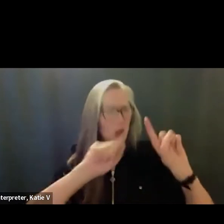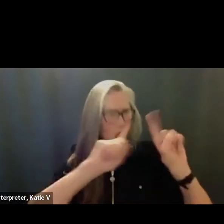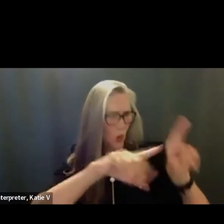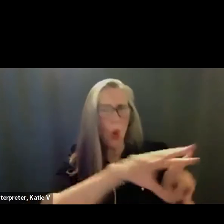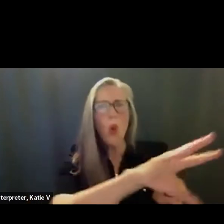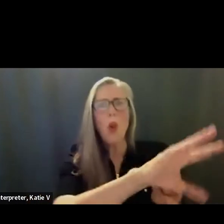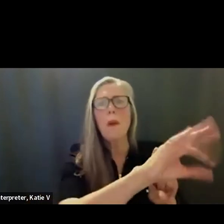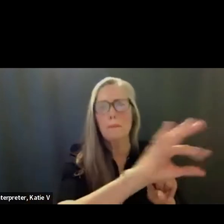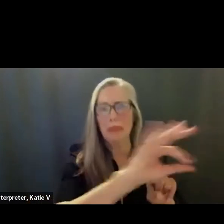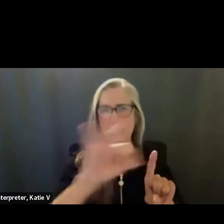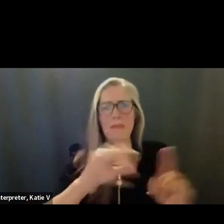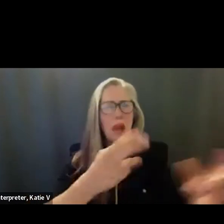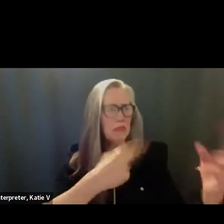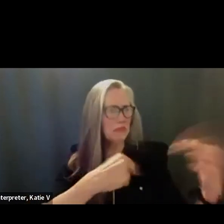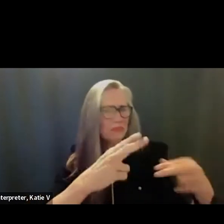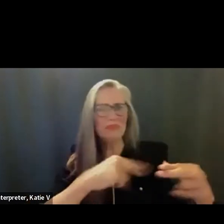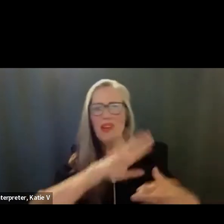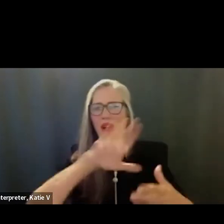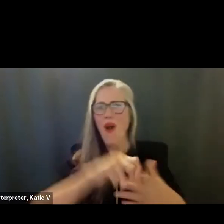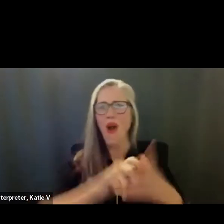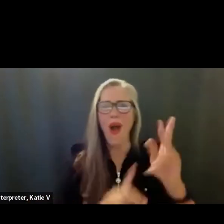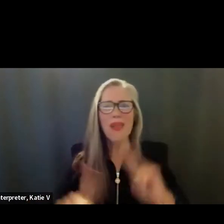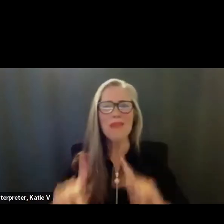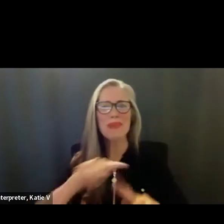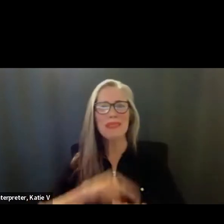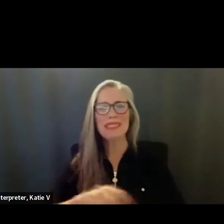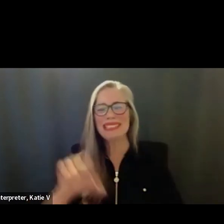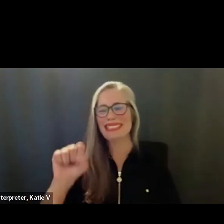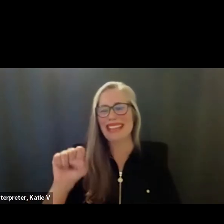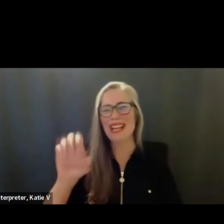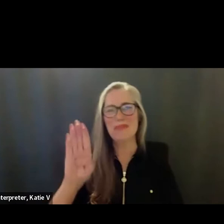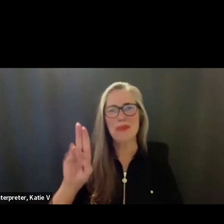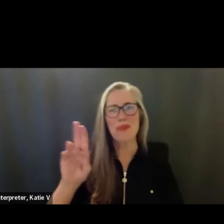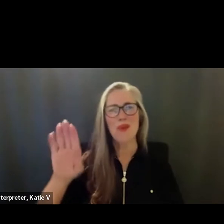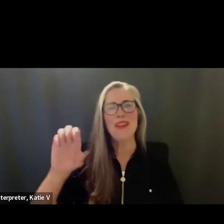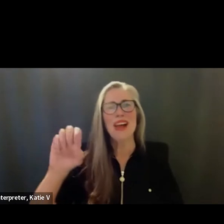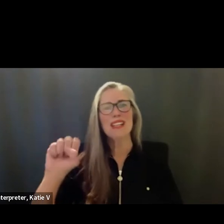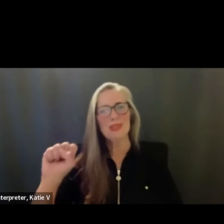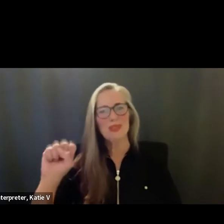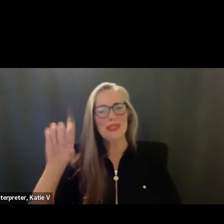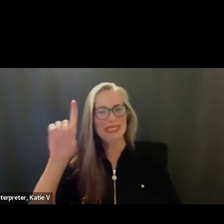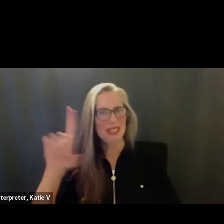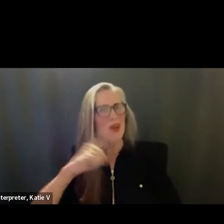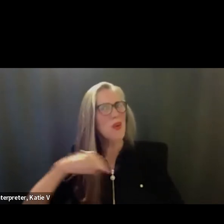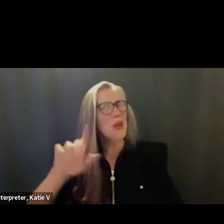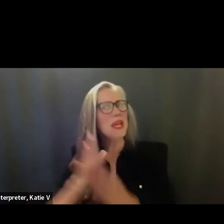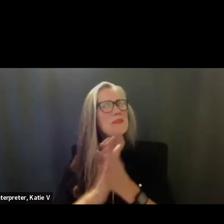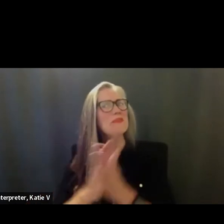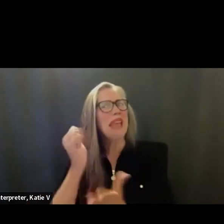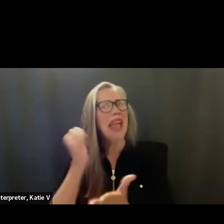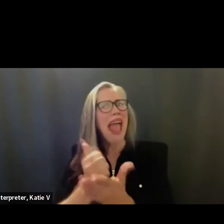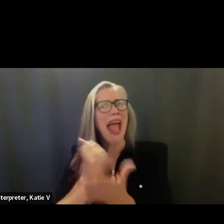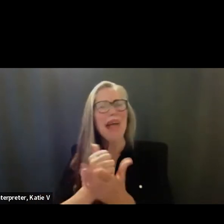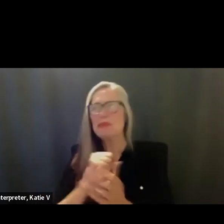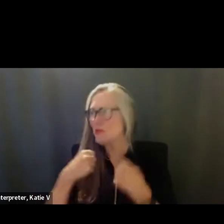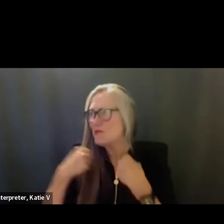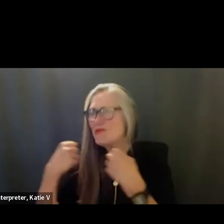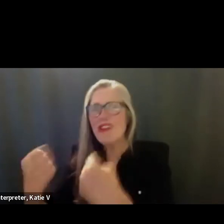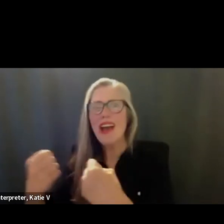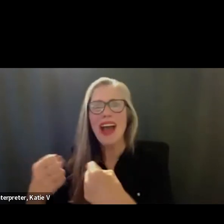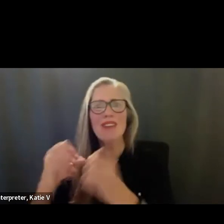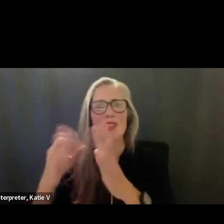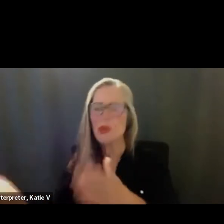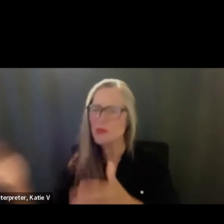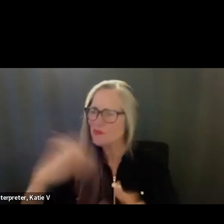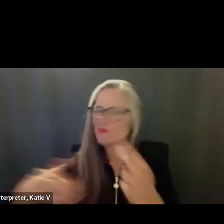We just have all hands on deck to get things ready. But again, thanks to Kim and working with them closely, we were able to transport all